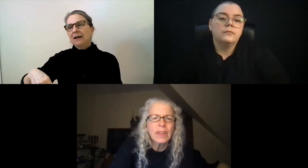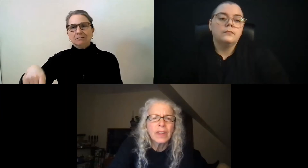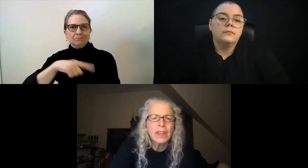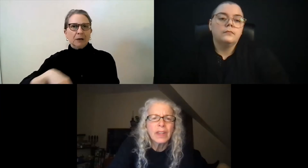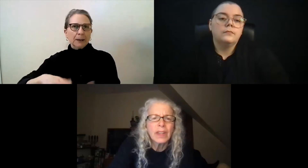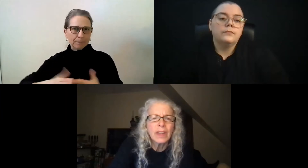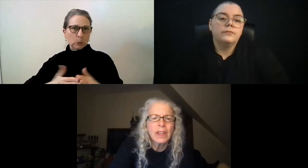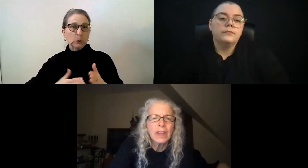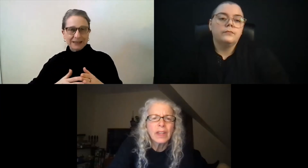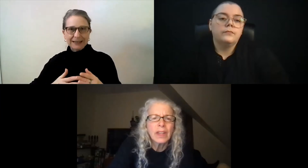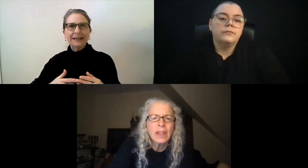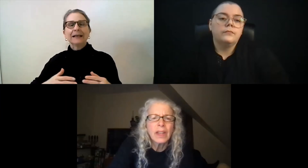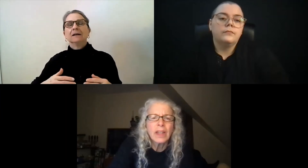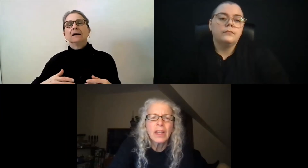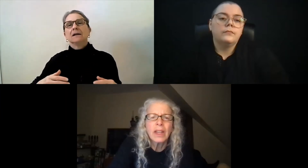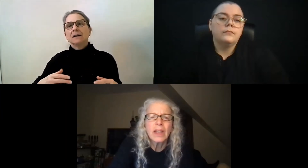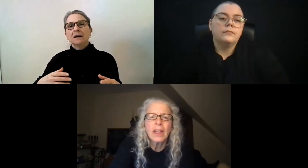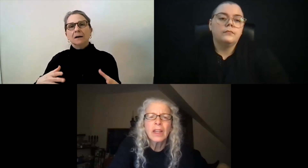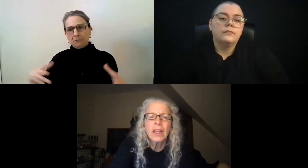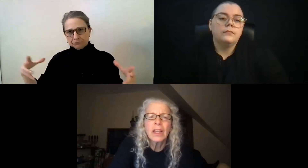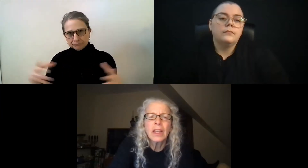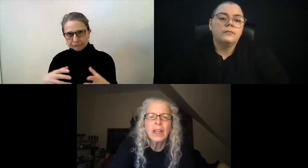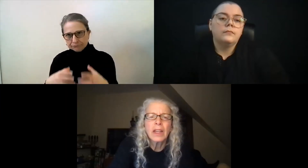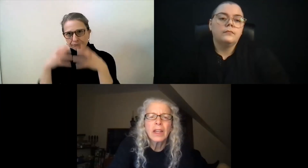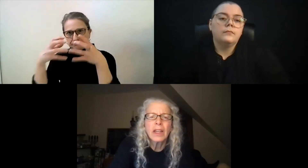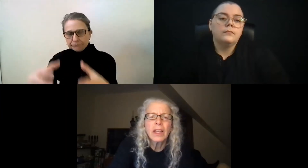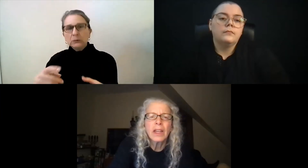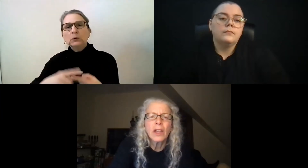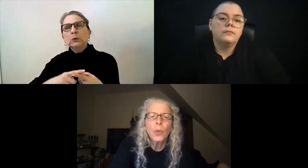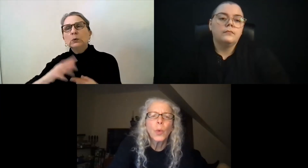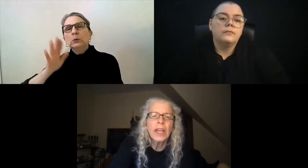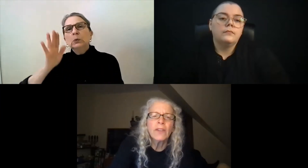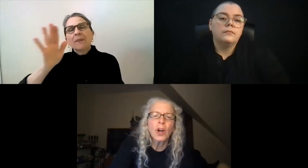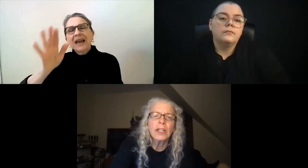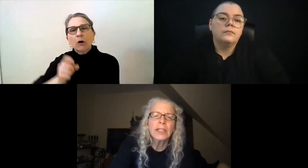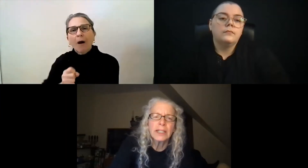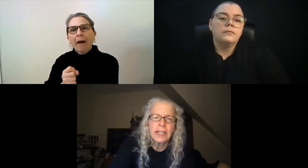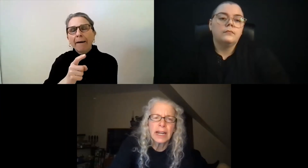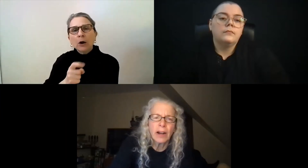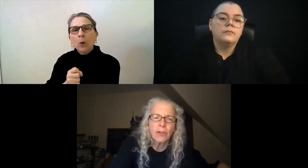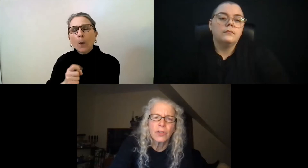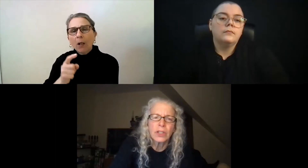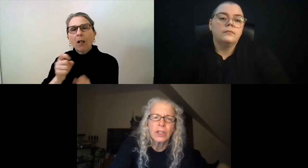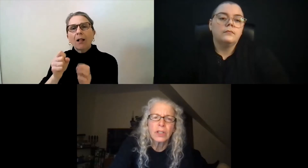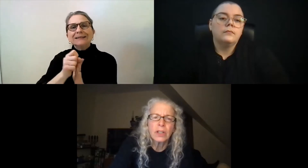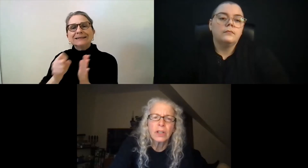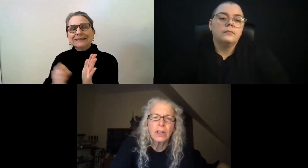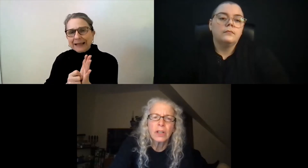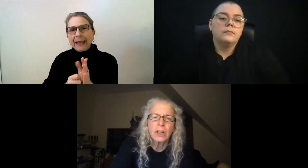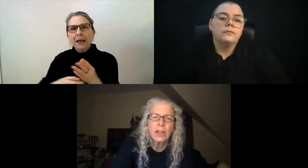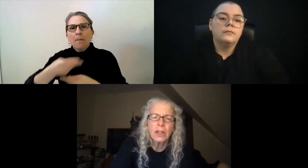we have gone to the State House